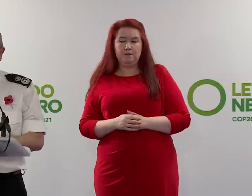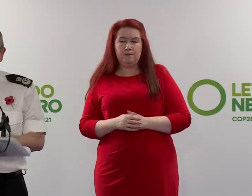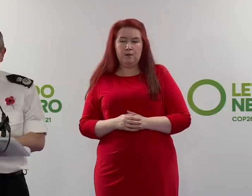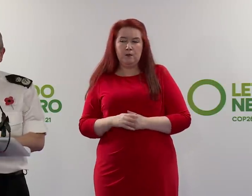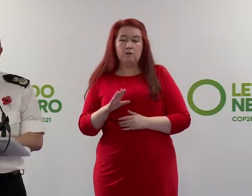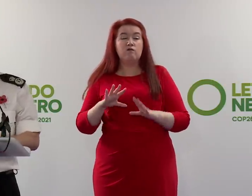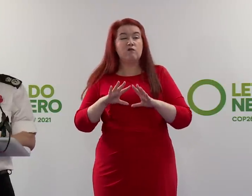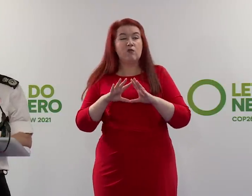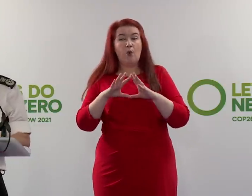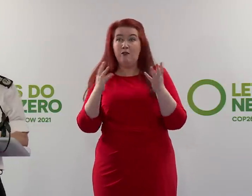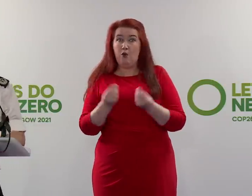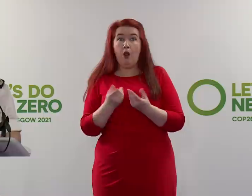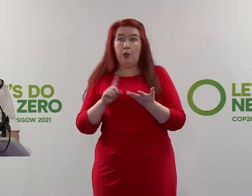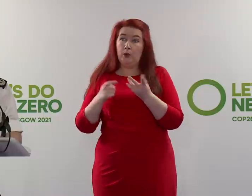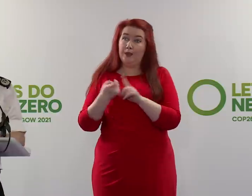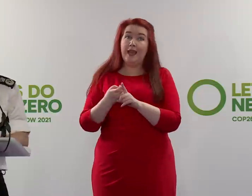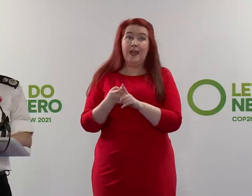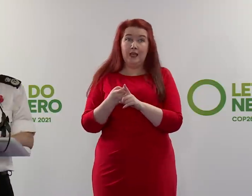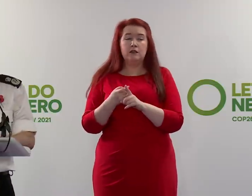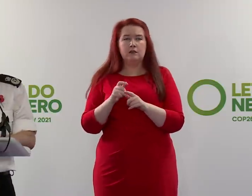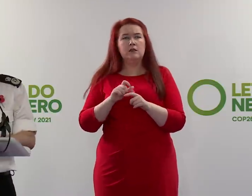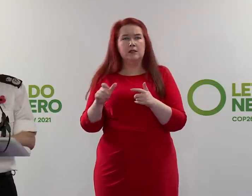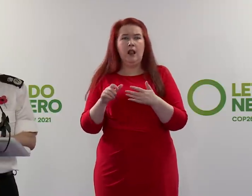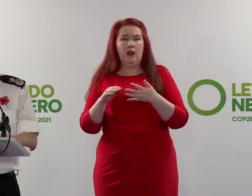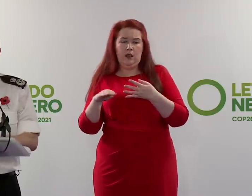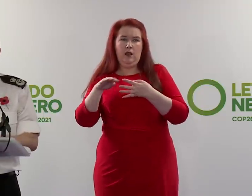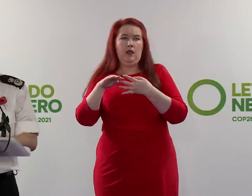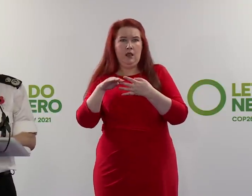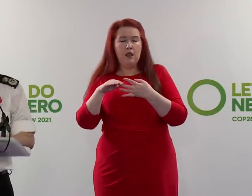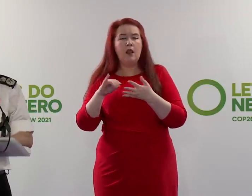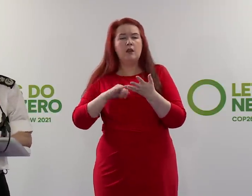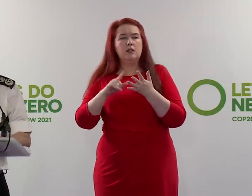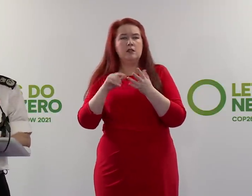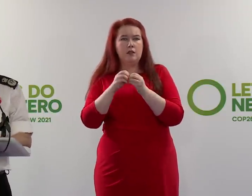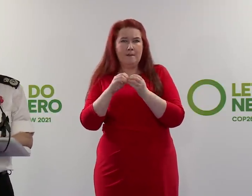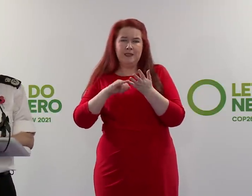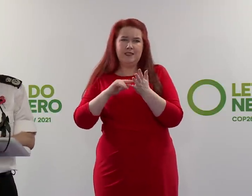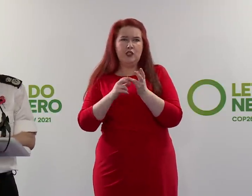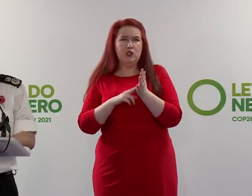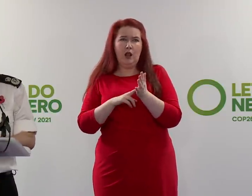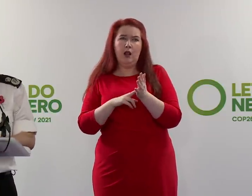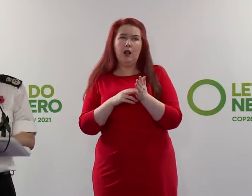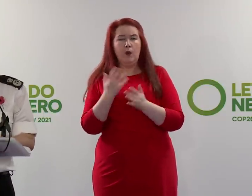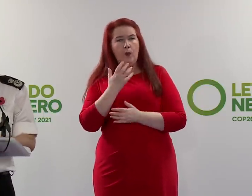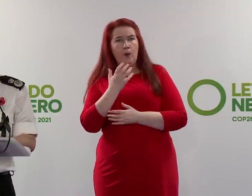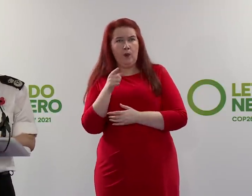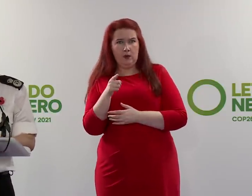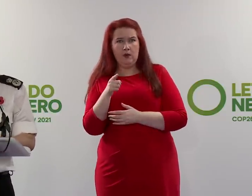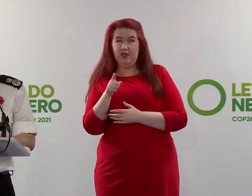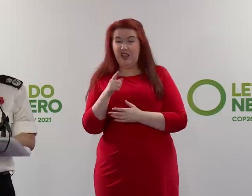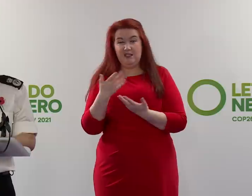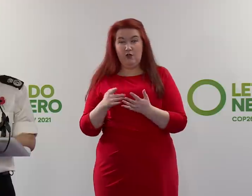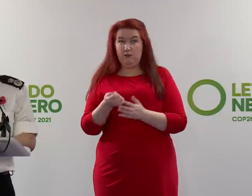terrorism to the United Kingdom remains substantial. That has been in place since the early part of